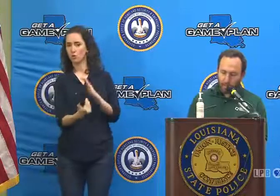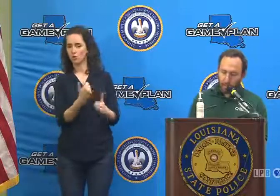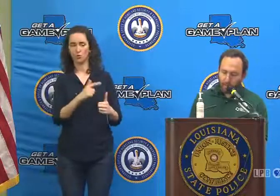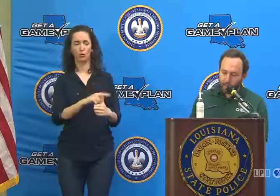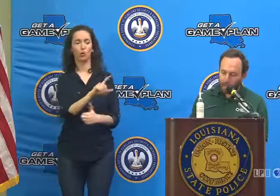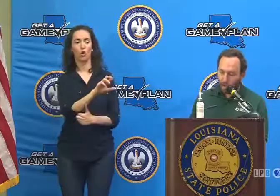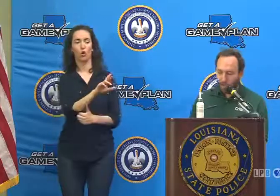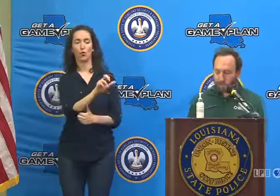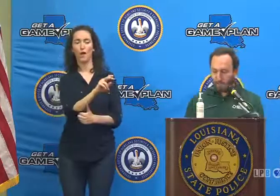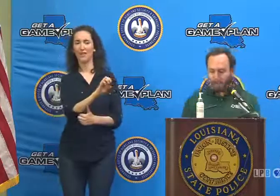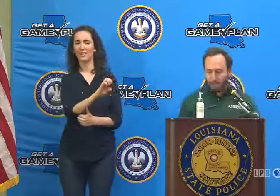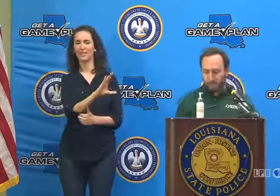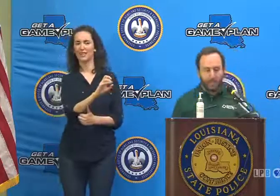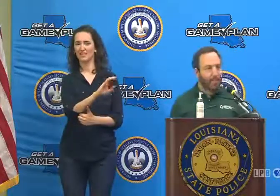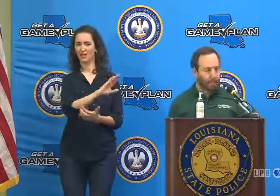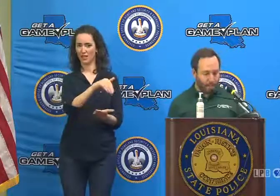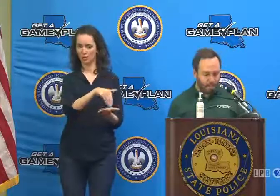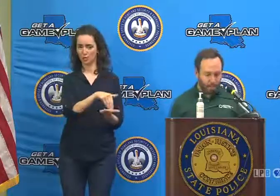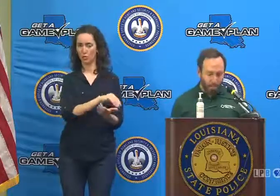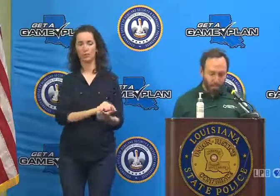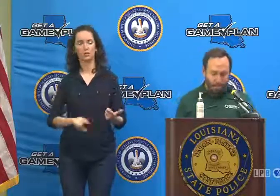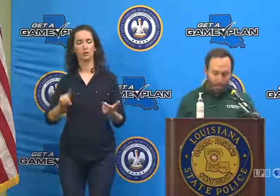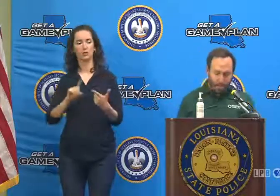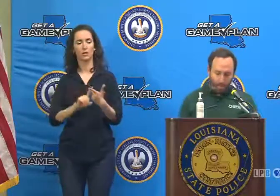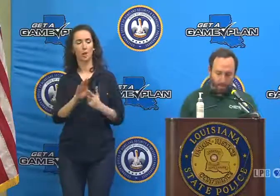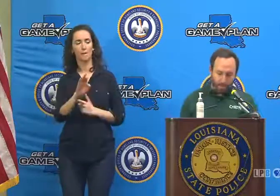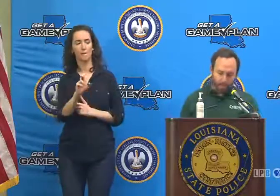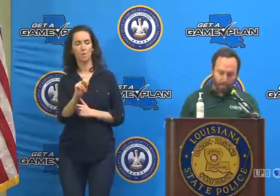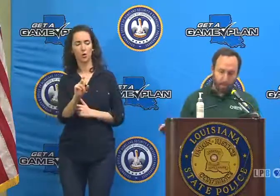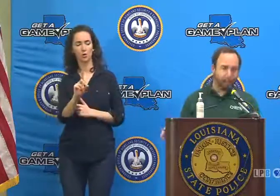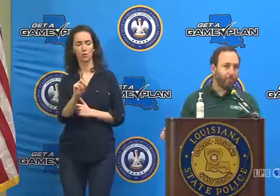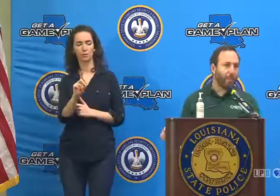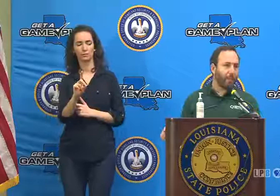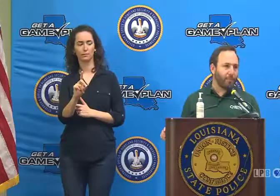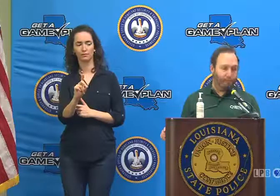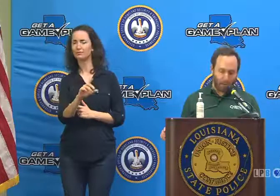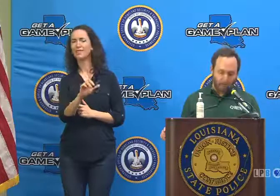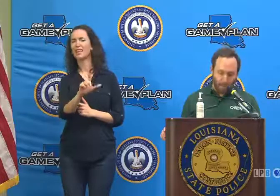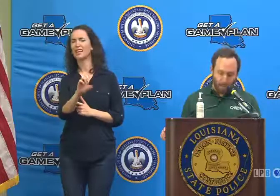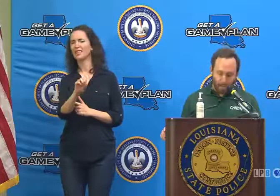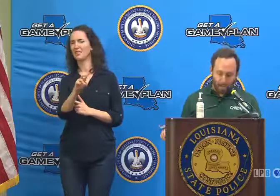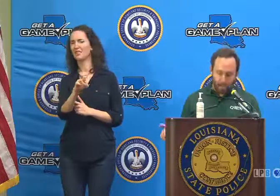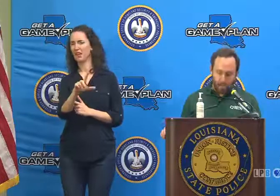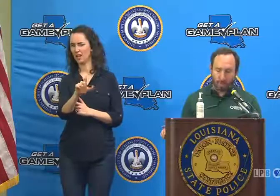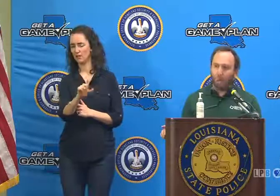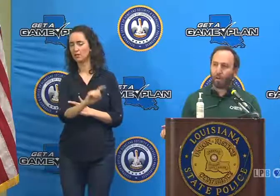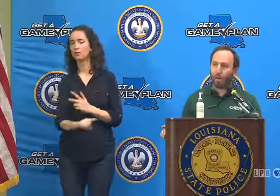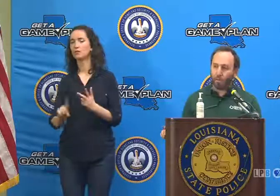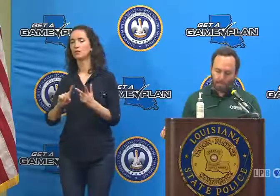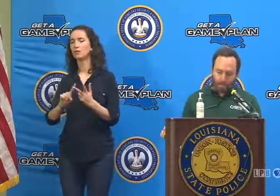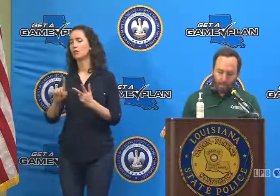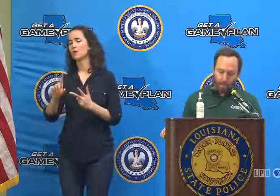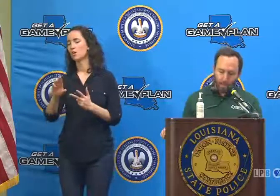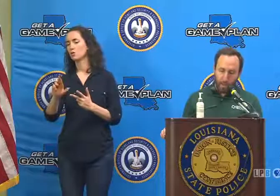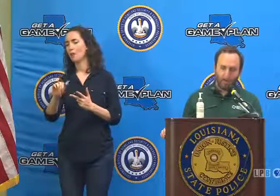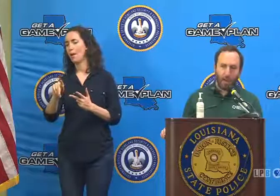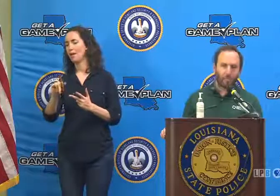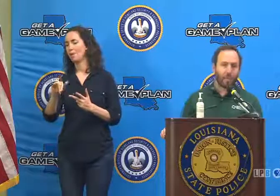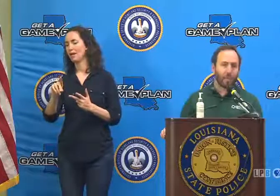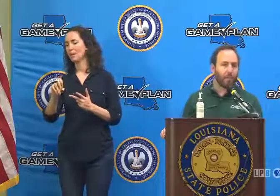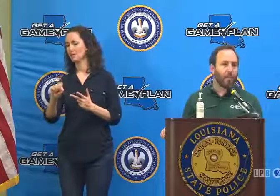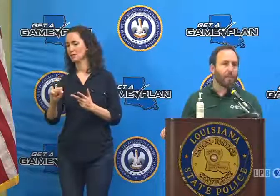in the Bird Regional Hospital at Deer Creek in Leesville, and the third is in the Rapides Coliseum. Tomorrow, the